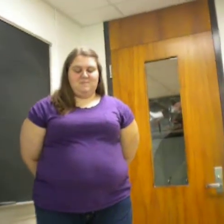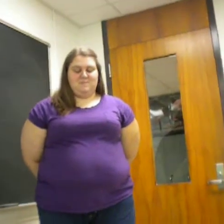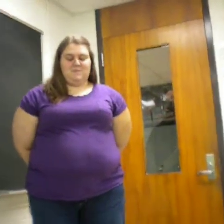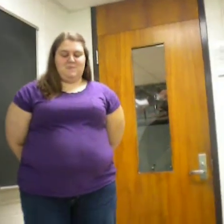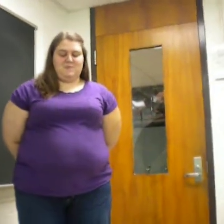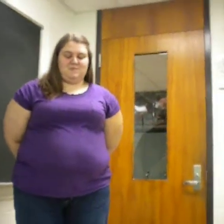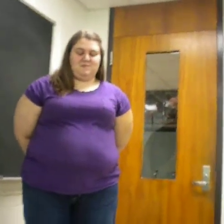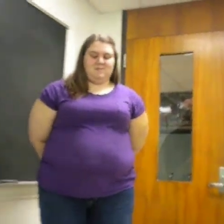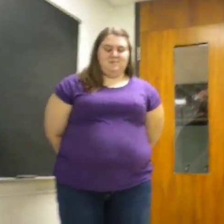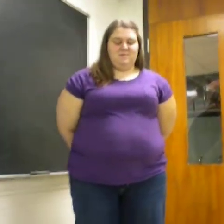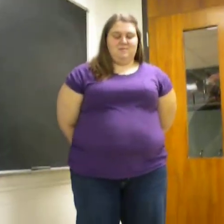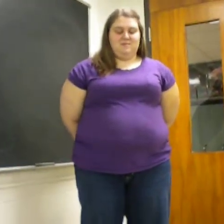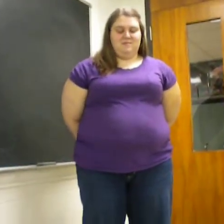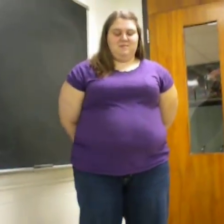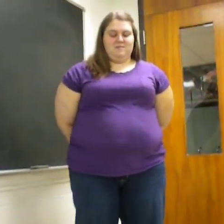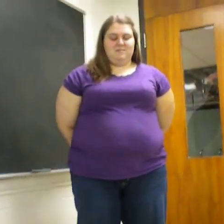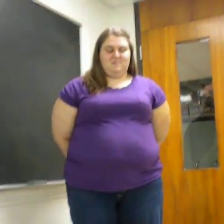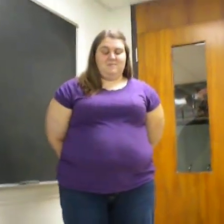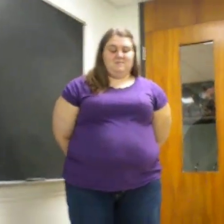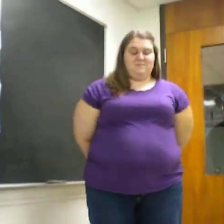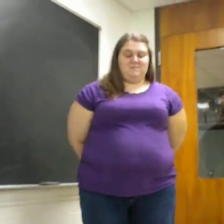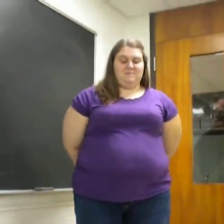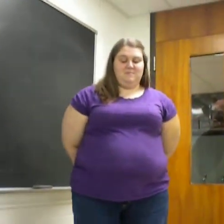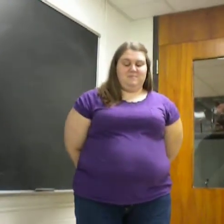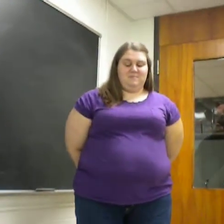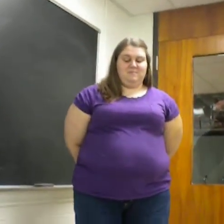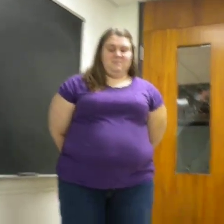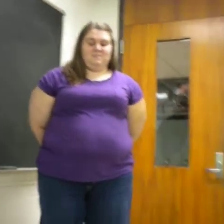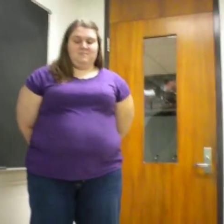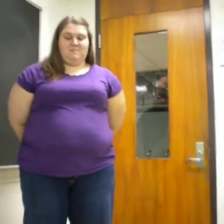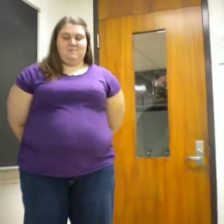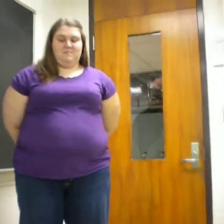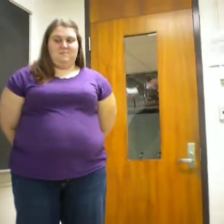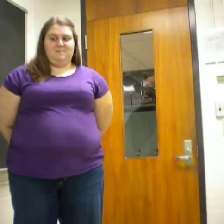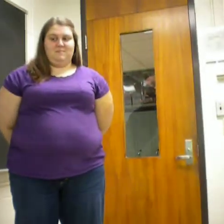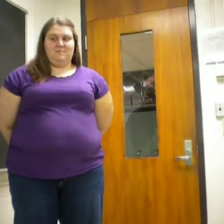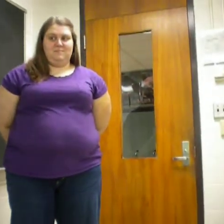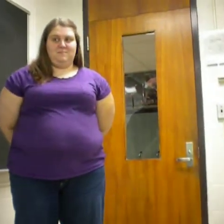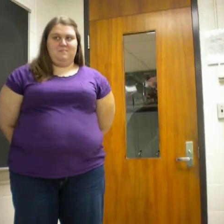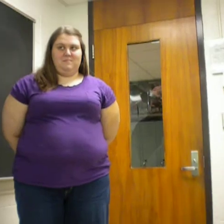he agreed, and the theme in two years is going to be cute pictures of puppies.